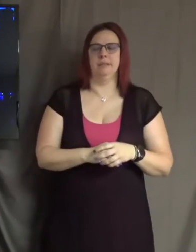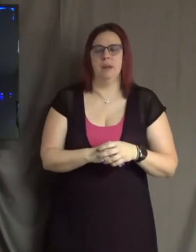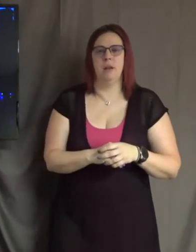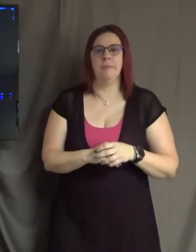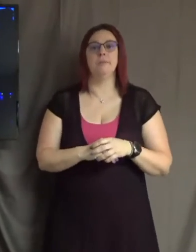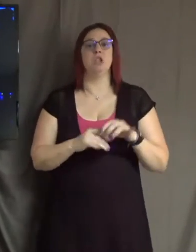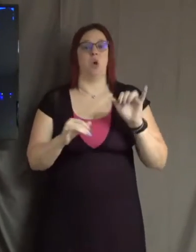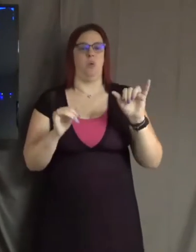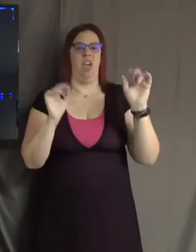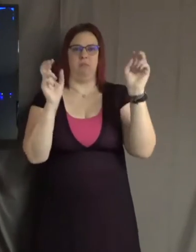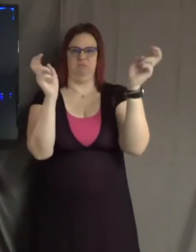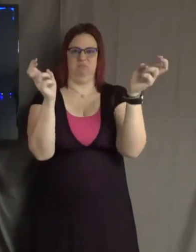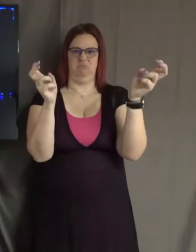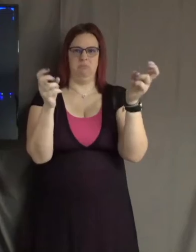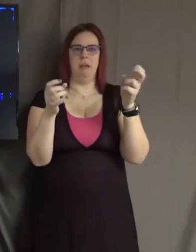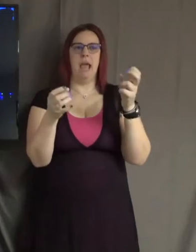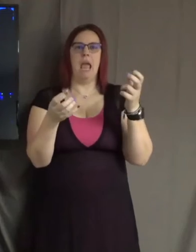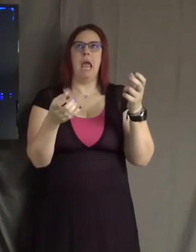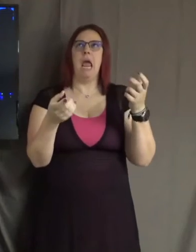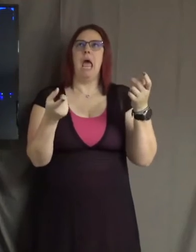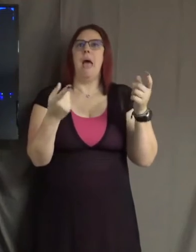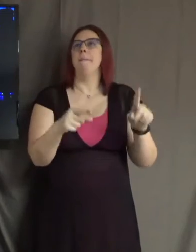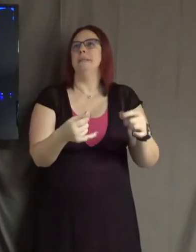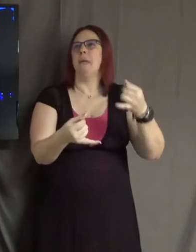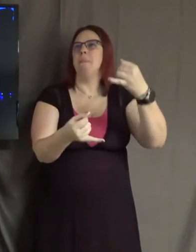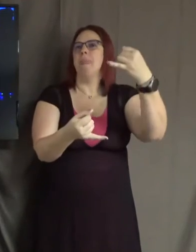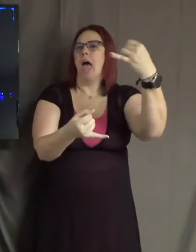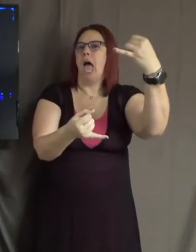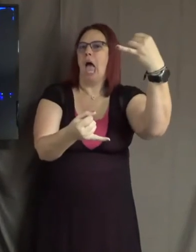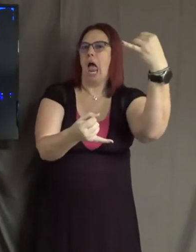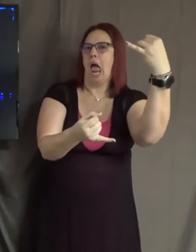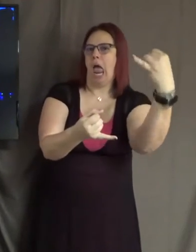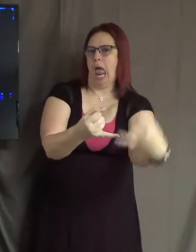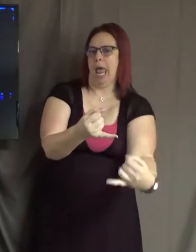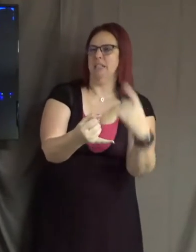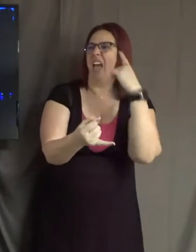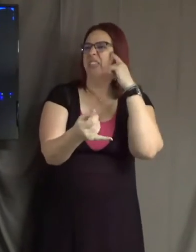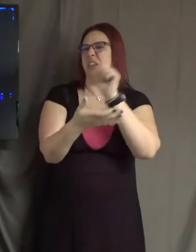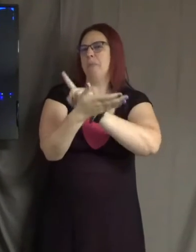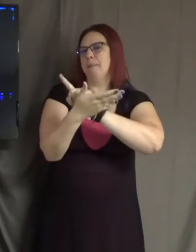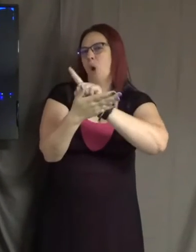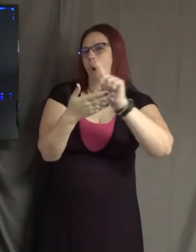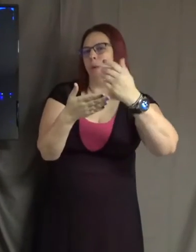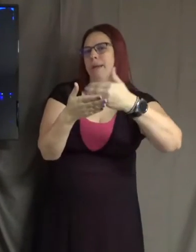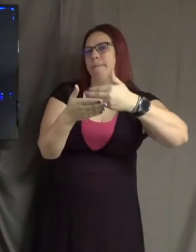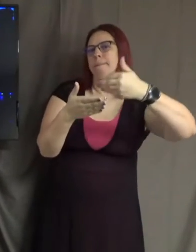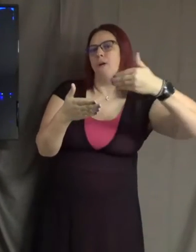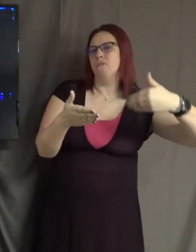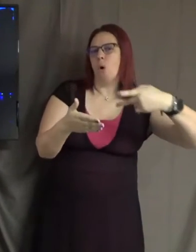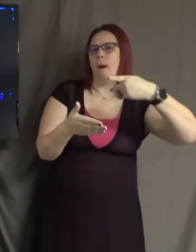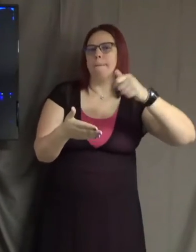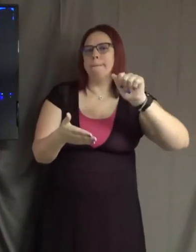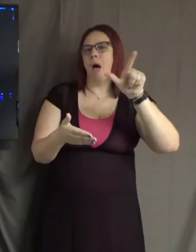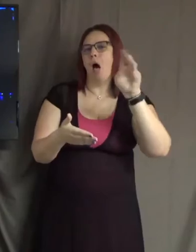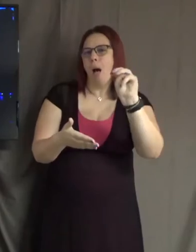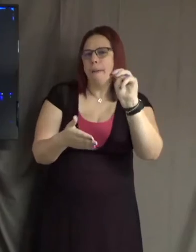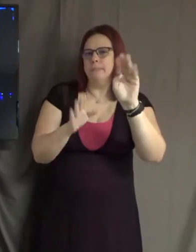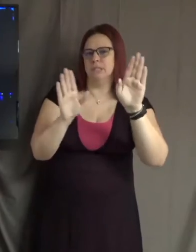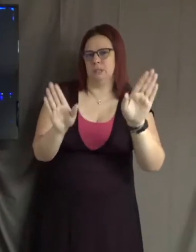the very end, about a week before Palm Sunday in the timeline of Jesus' life. And Jesus and his disciples